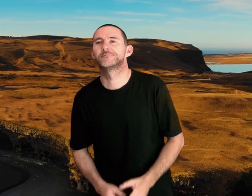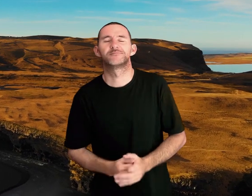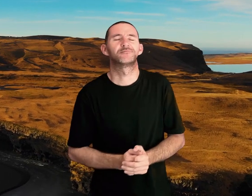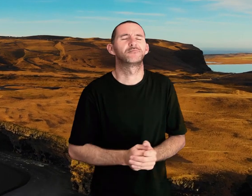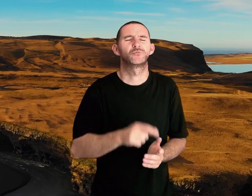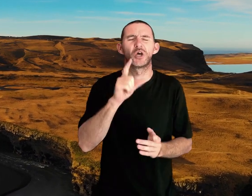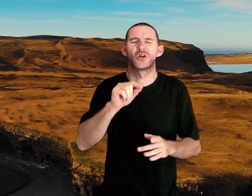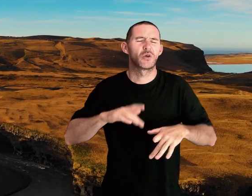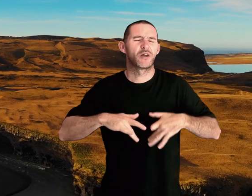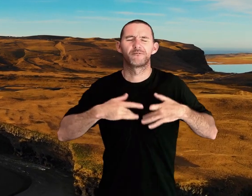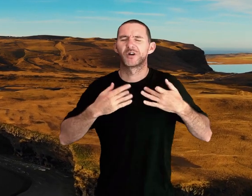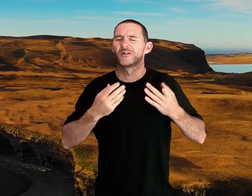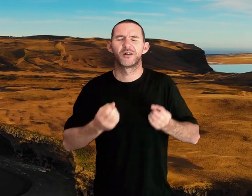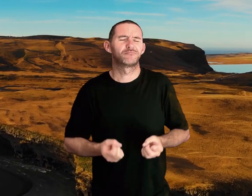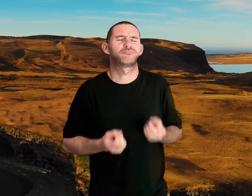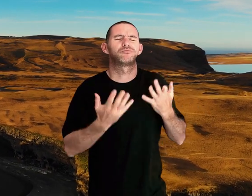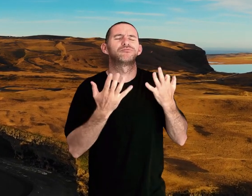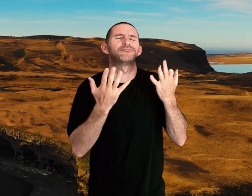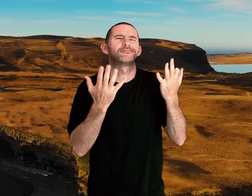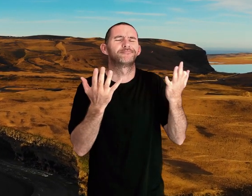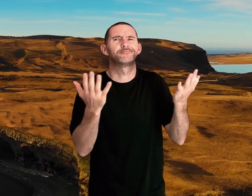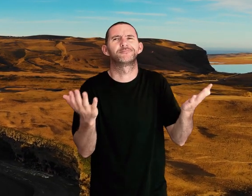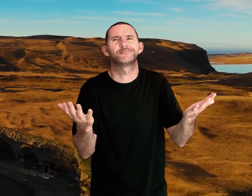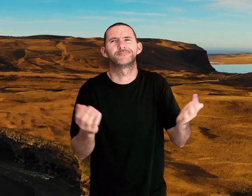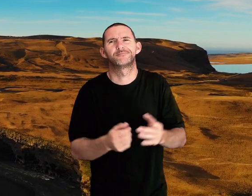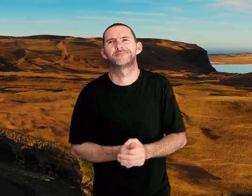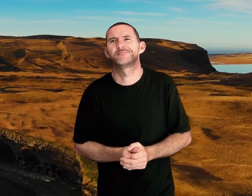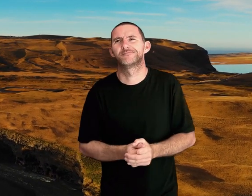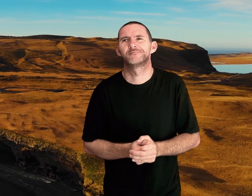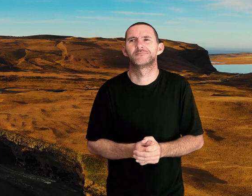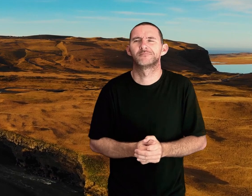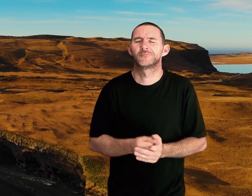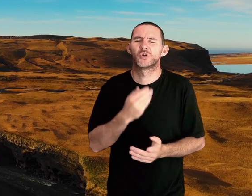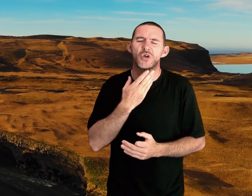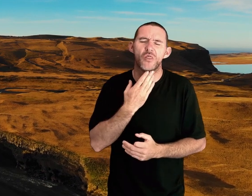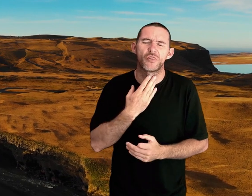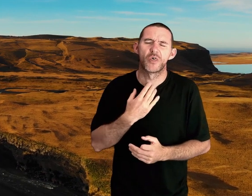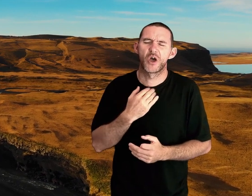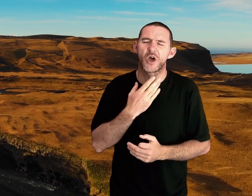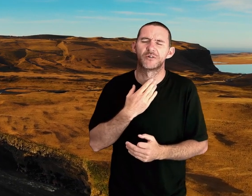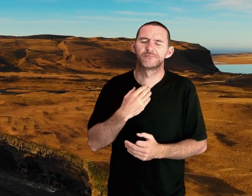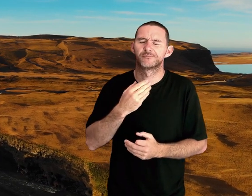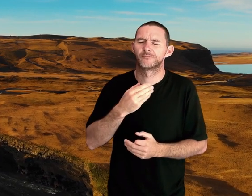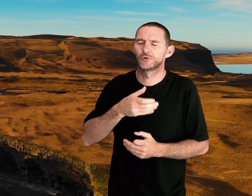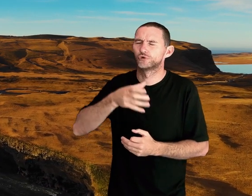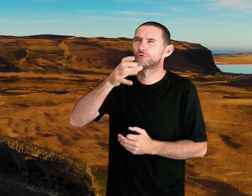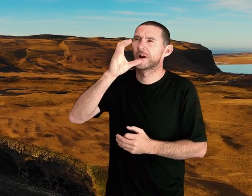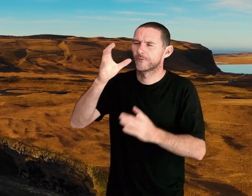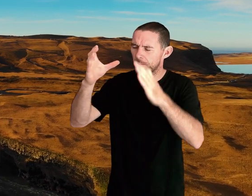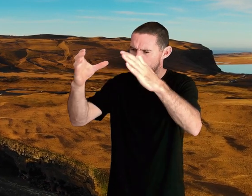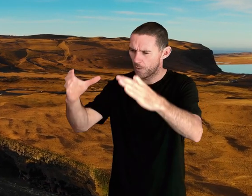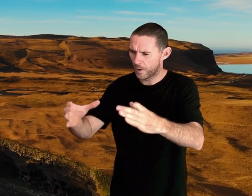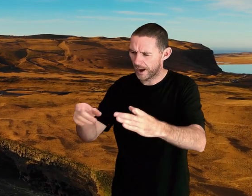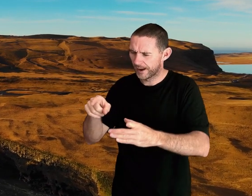Have you come to the end of yourself? Do you thirst for a